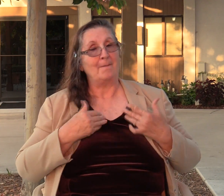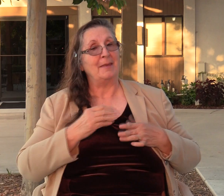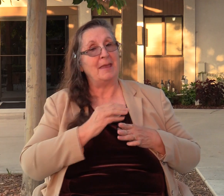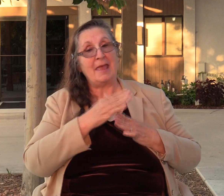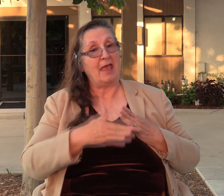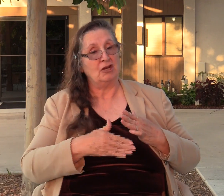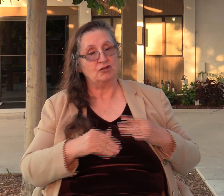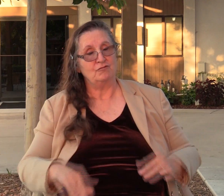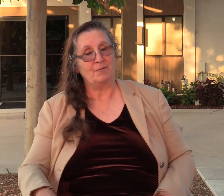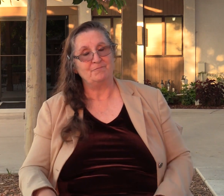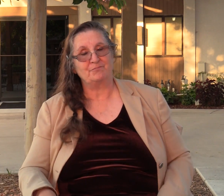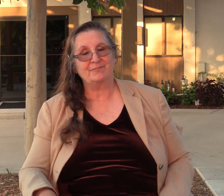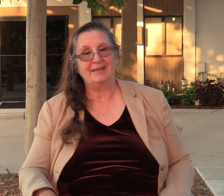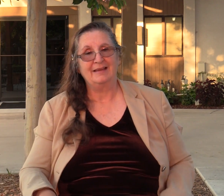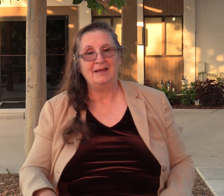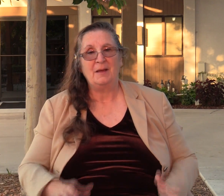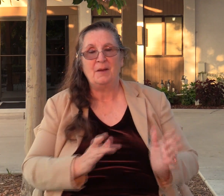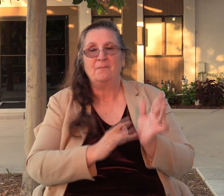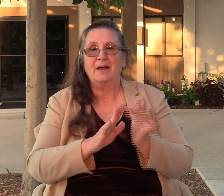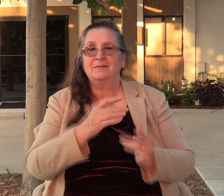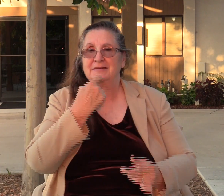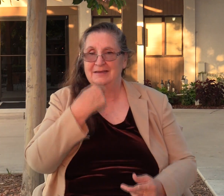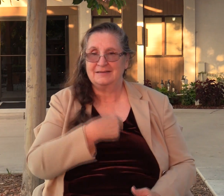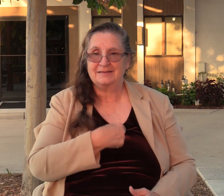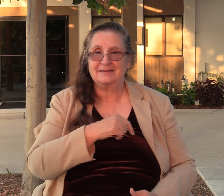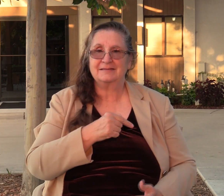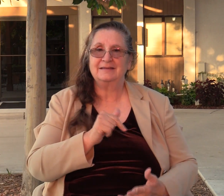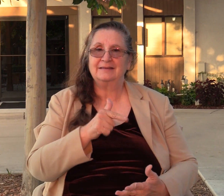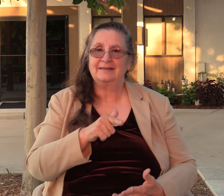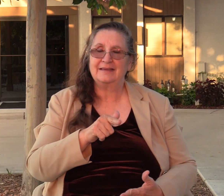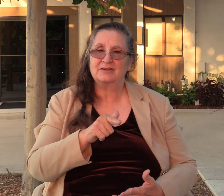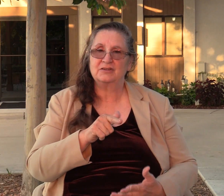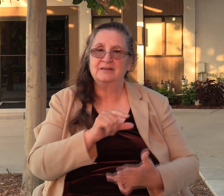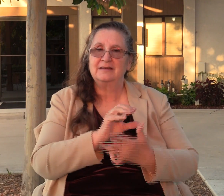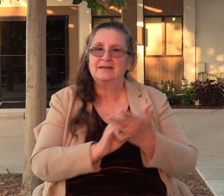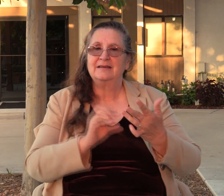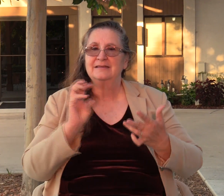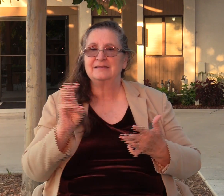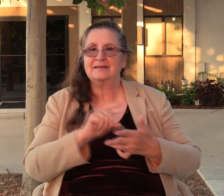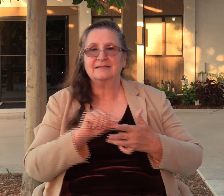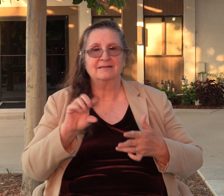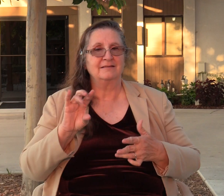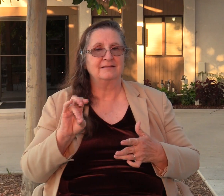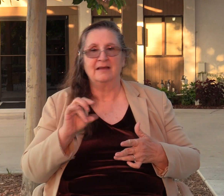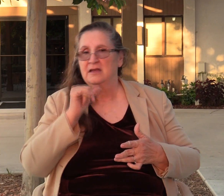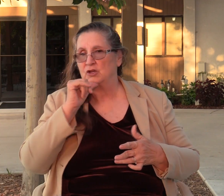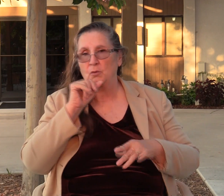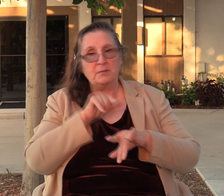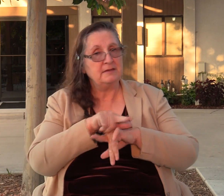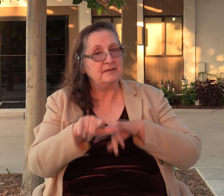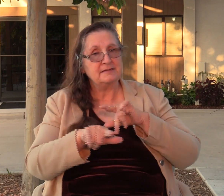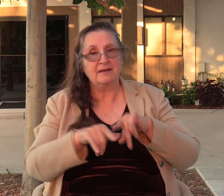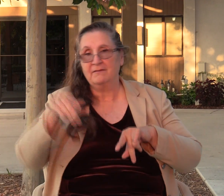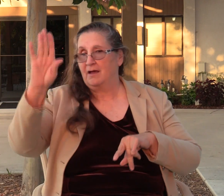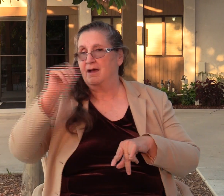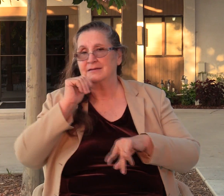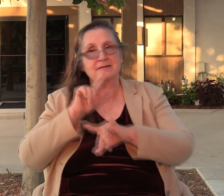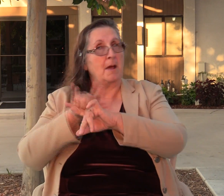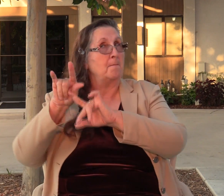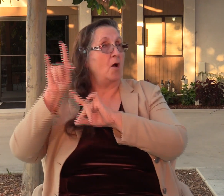After all, the Bible tells us in Galatians 6, verse 7, Don't be deceived, for God is not mocked. For whatever a man